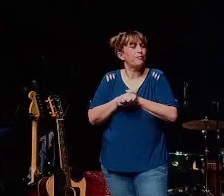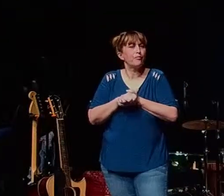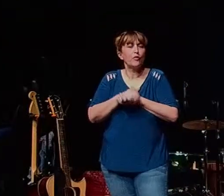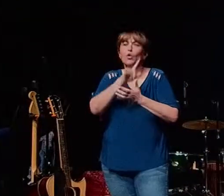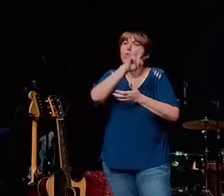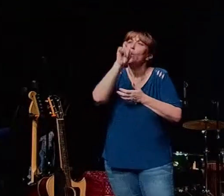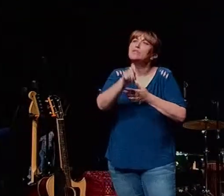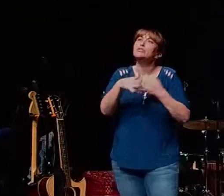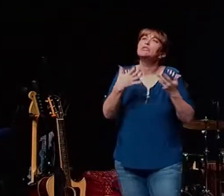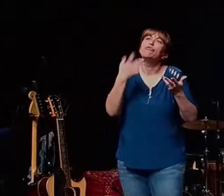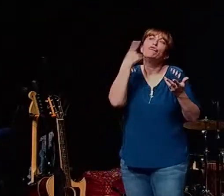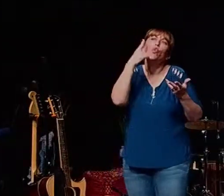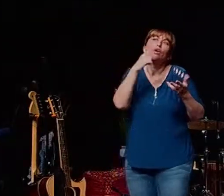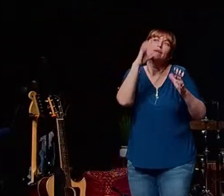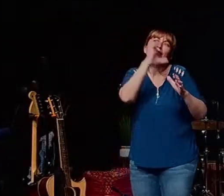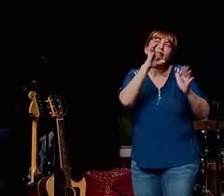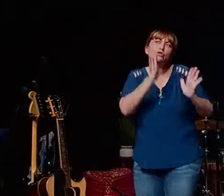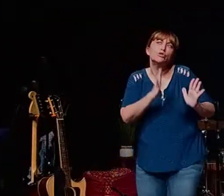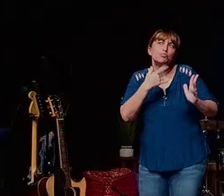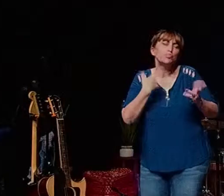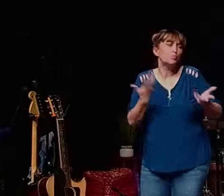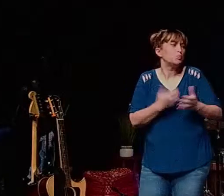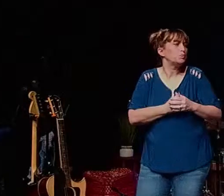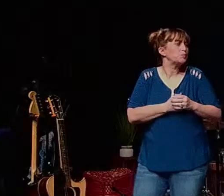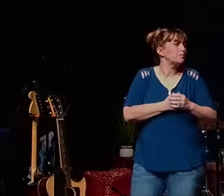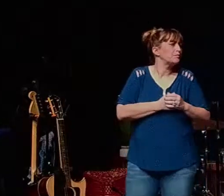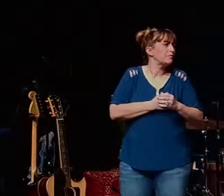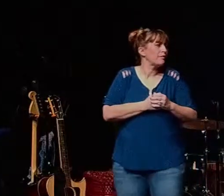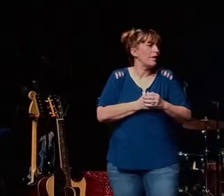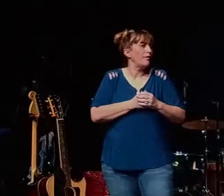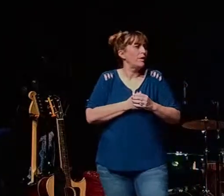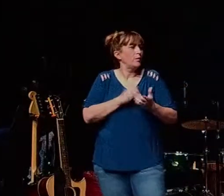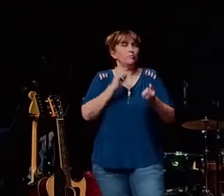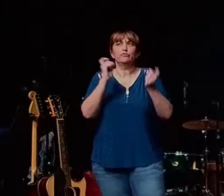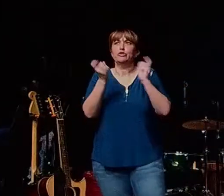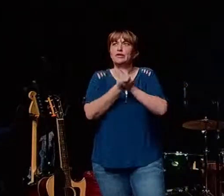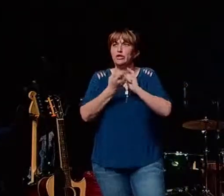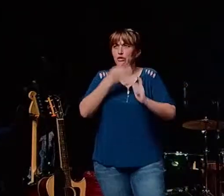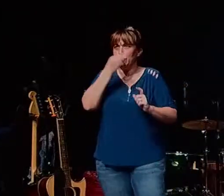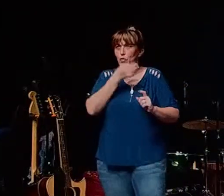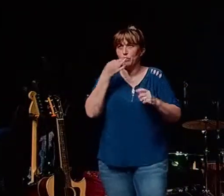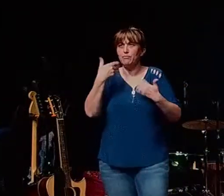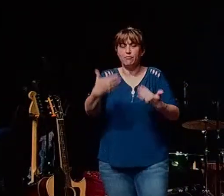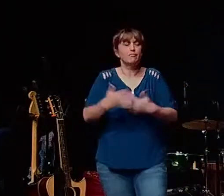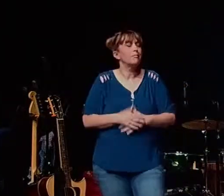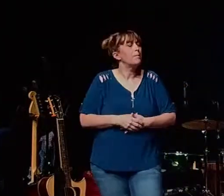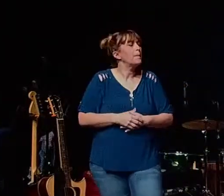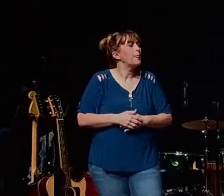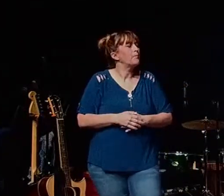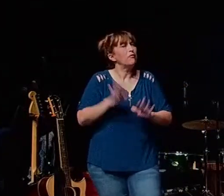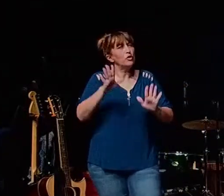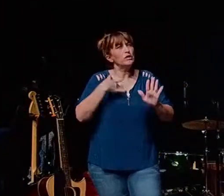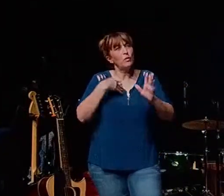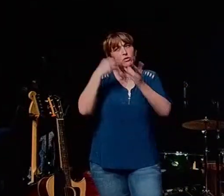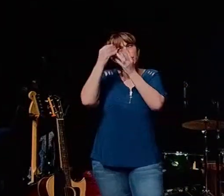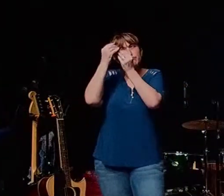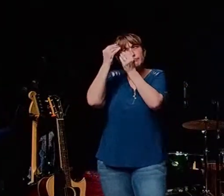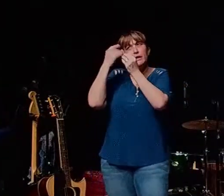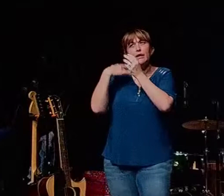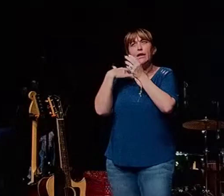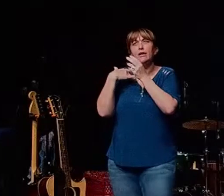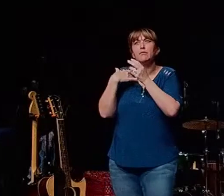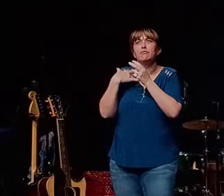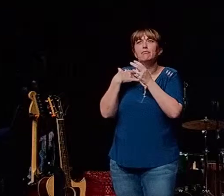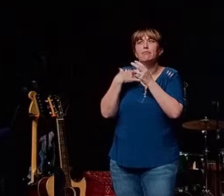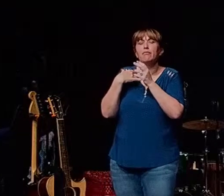and we're gonna transition into into the lord's supper right now but i want you to meditate and contemplate